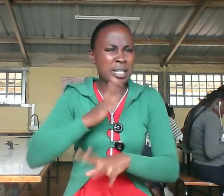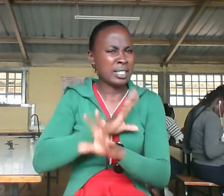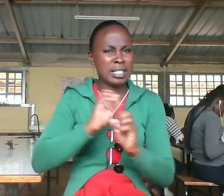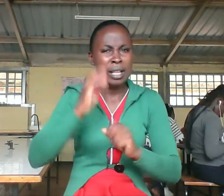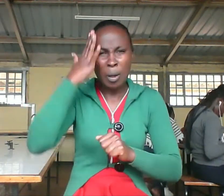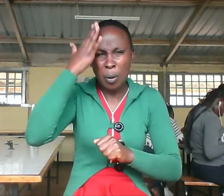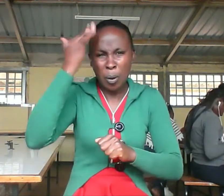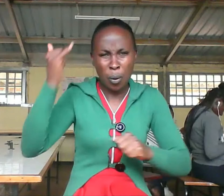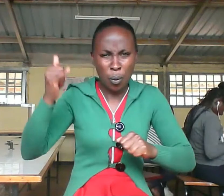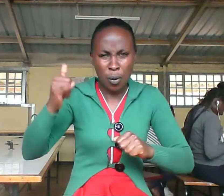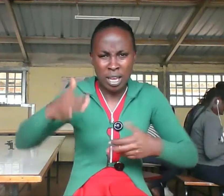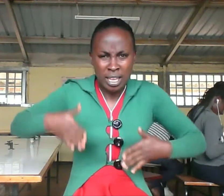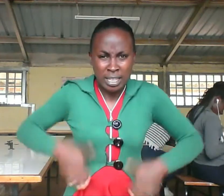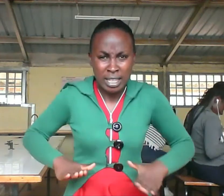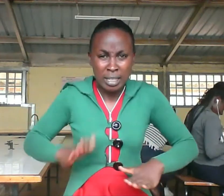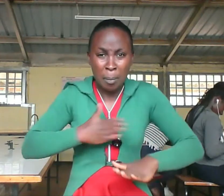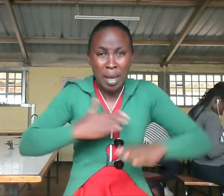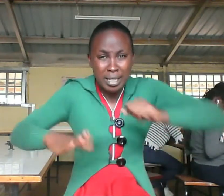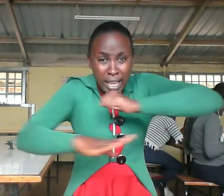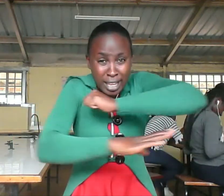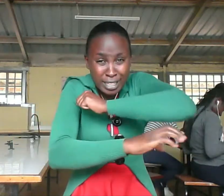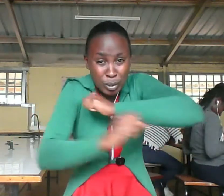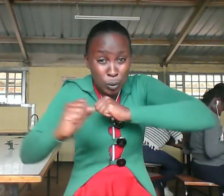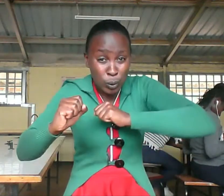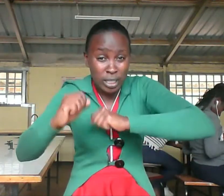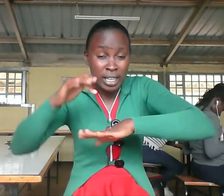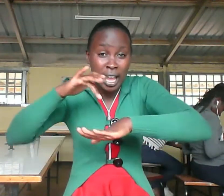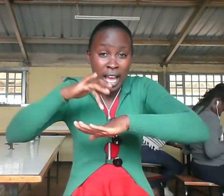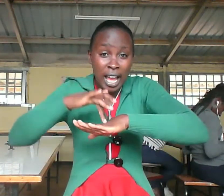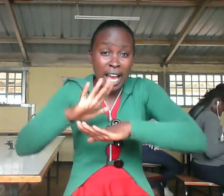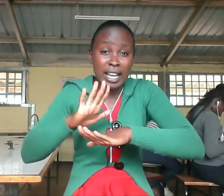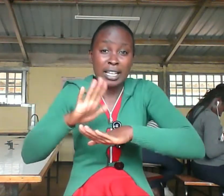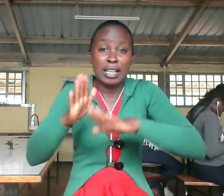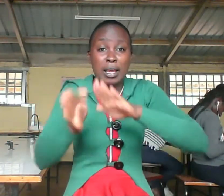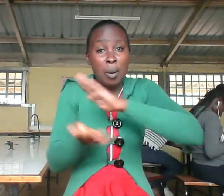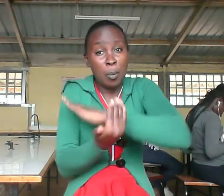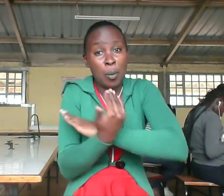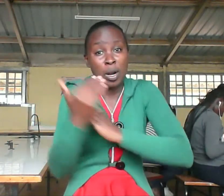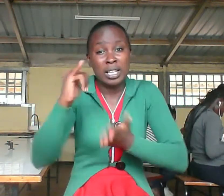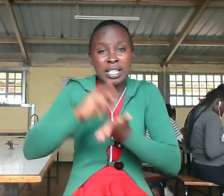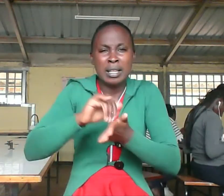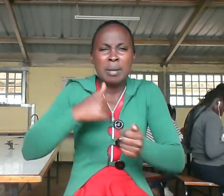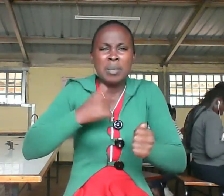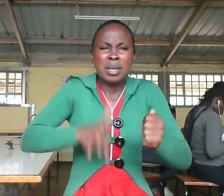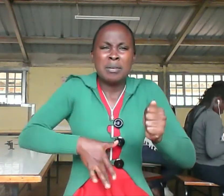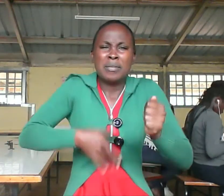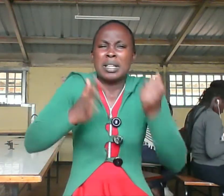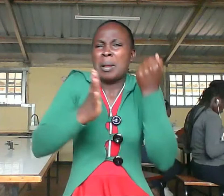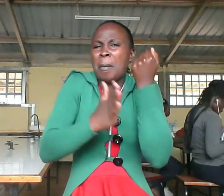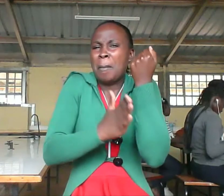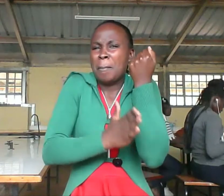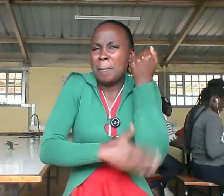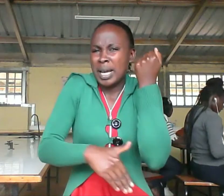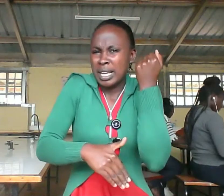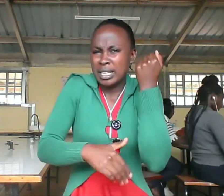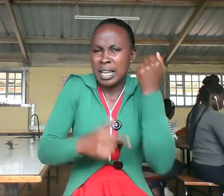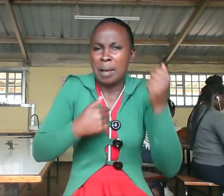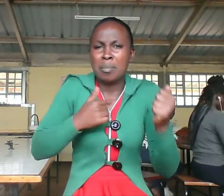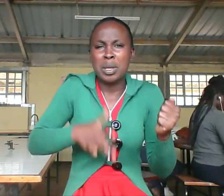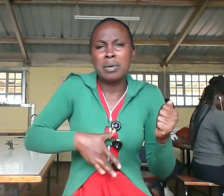got missing that morning i felt bad about it to an instance that her home was fed into tears